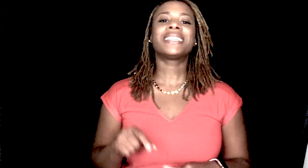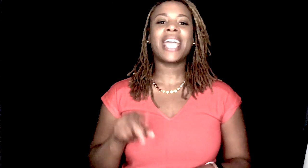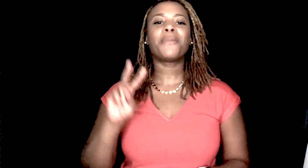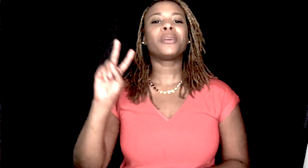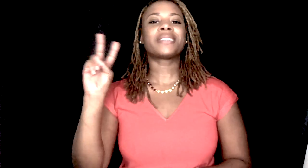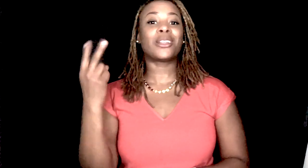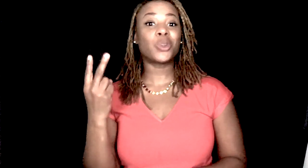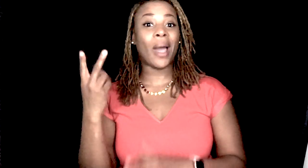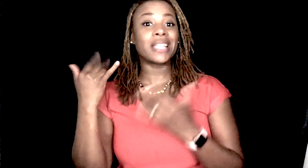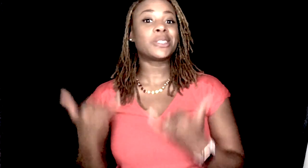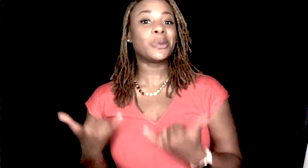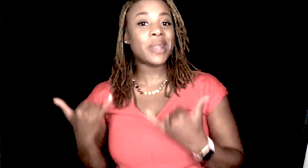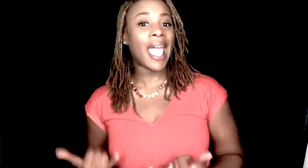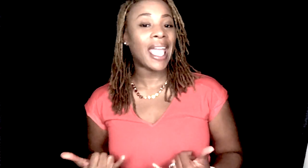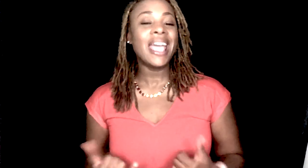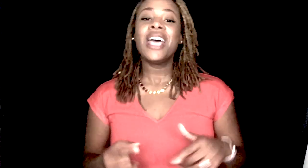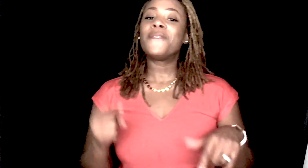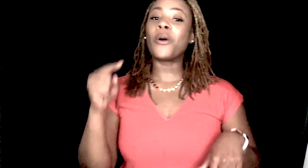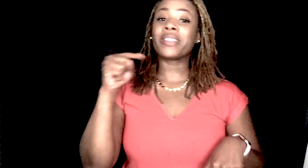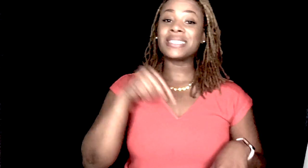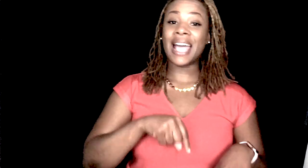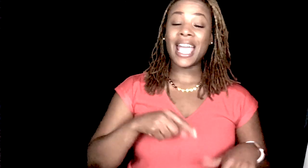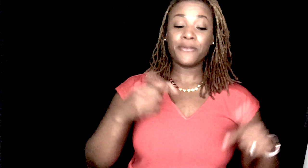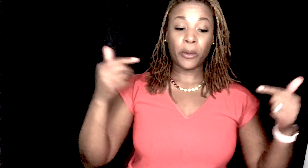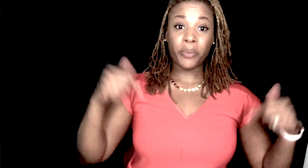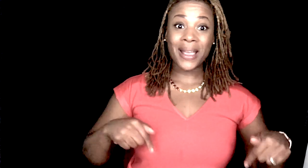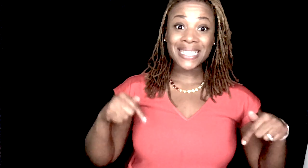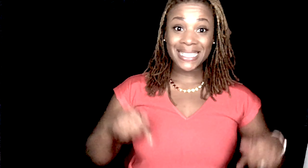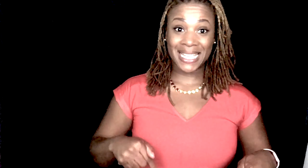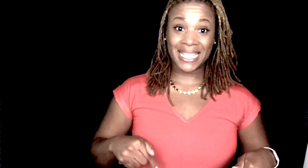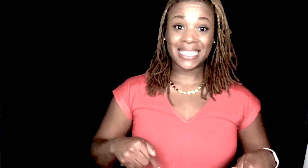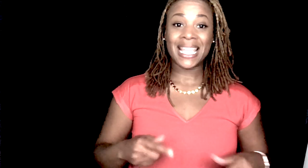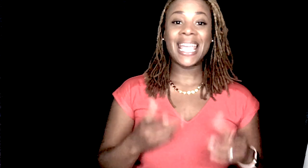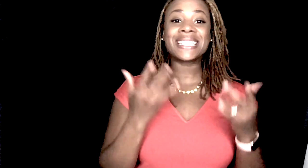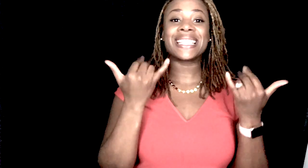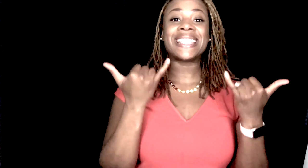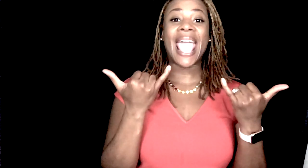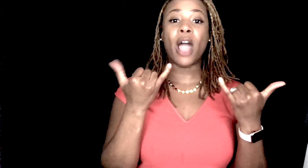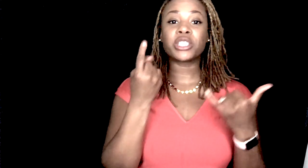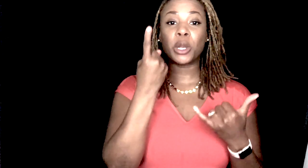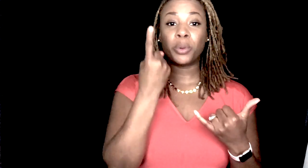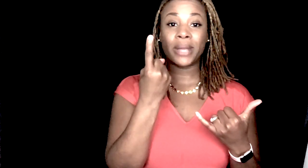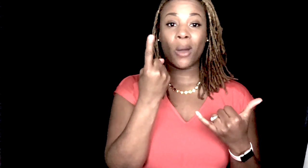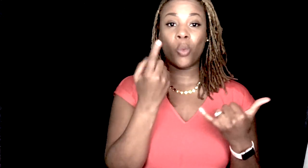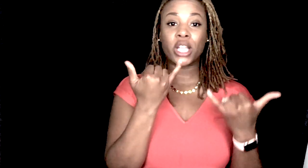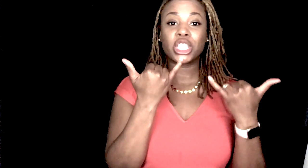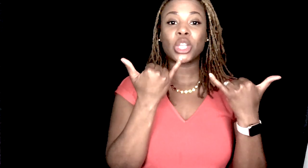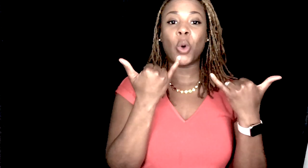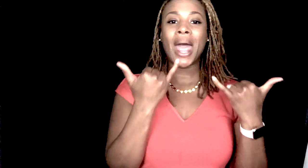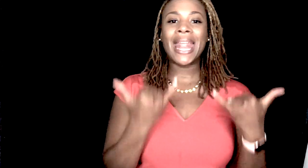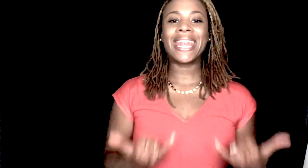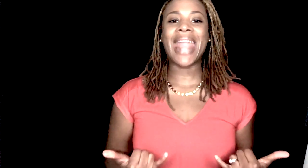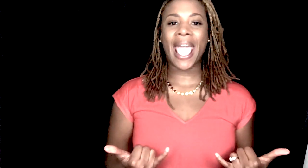Today pulls down twice. Today. For the sign for present tense, it's now. It's going to pull down once. So, now.